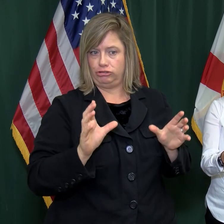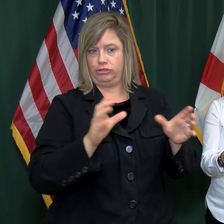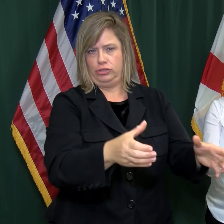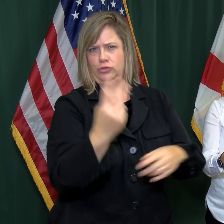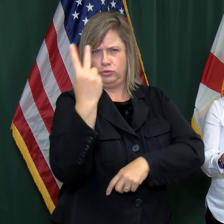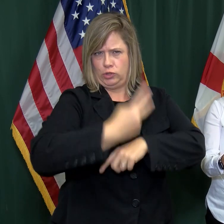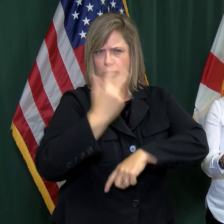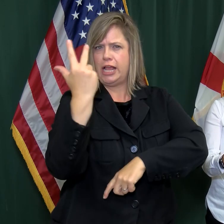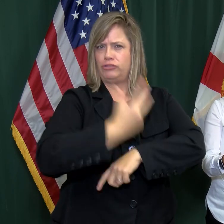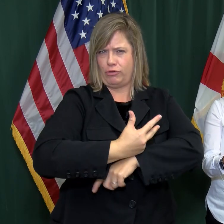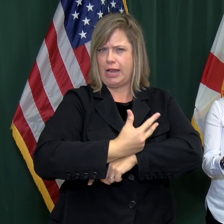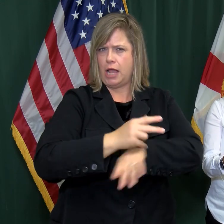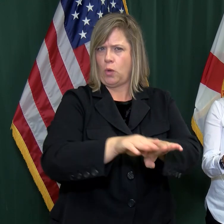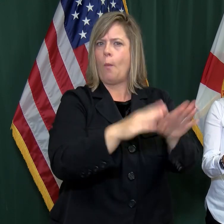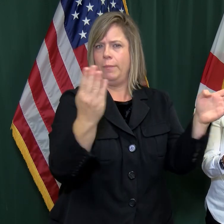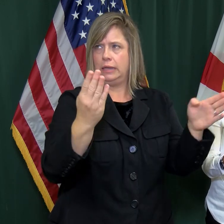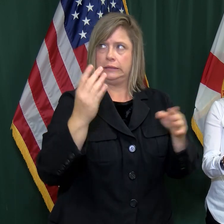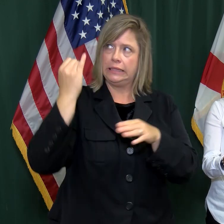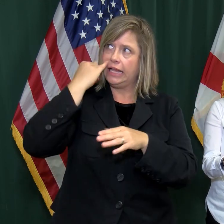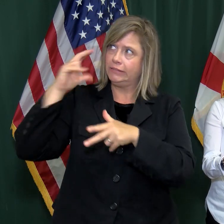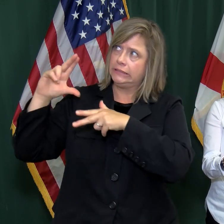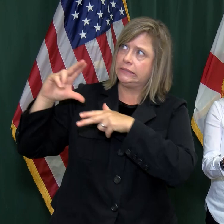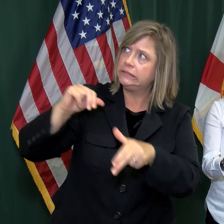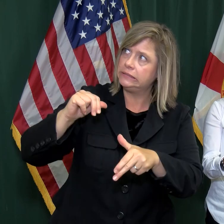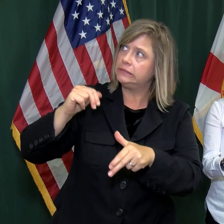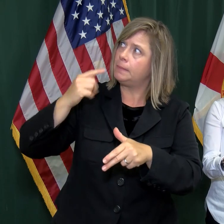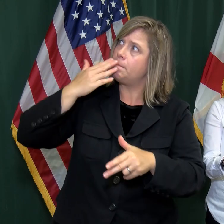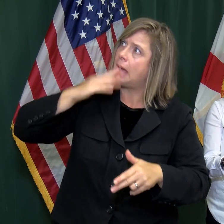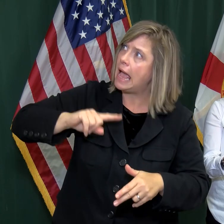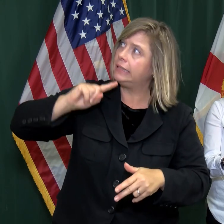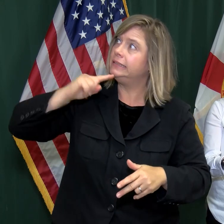3 days. Depending on the severity of the disaster.